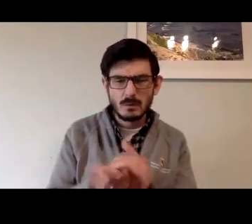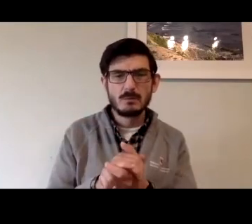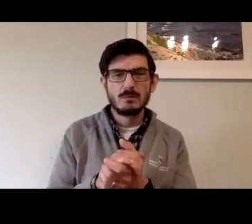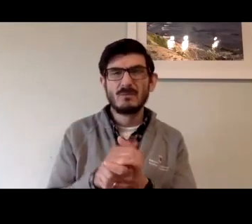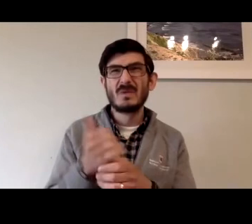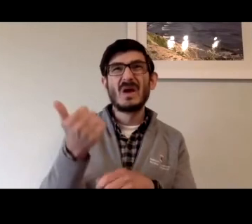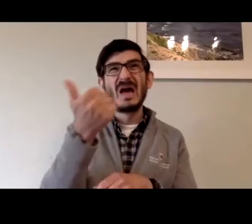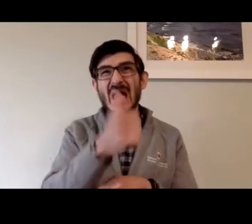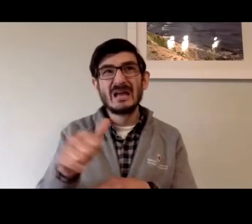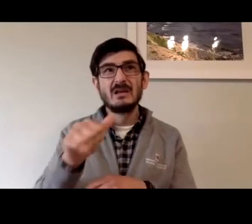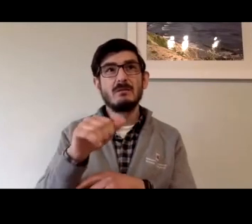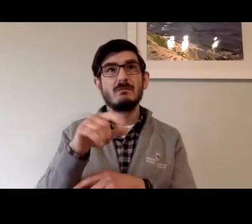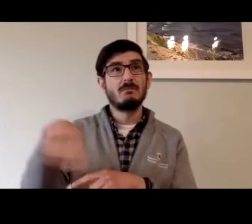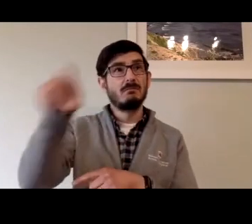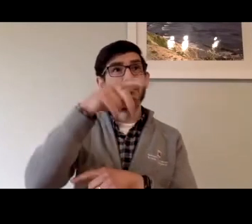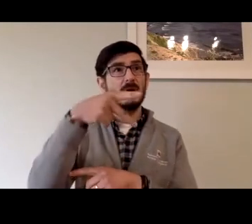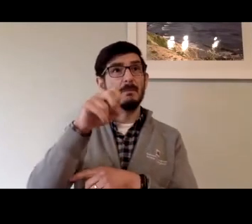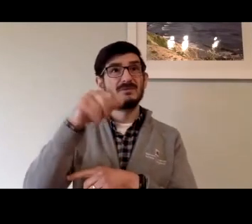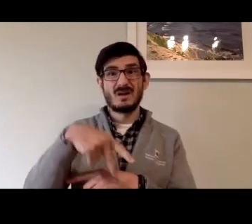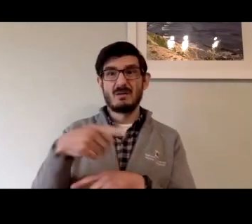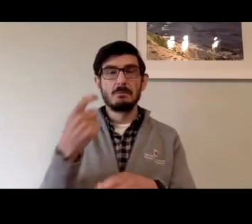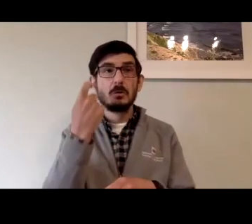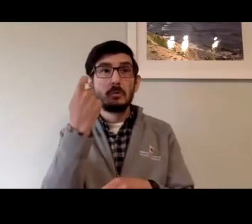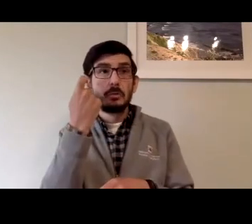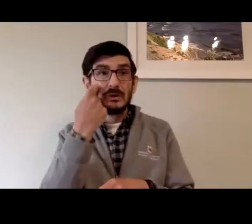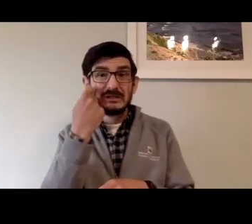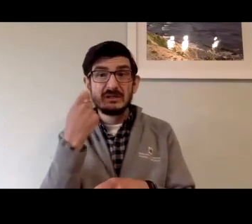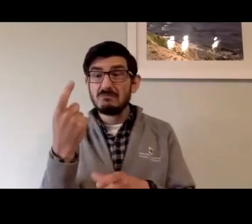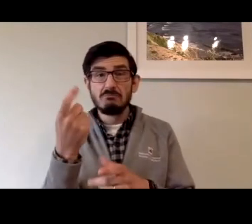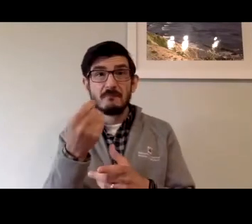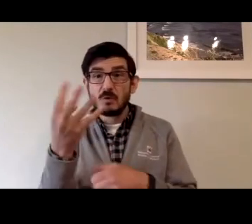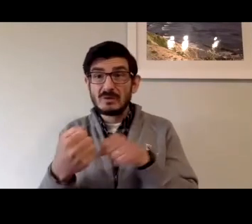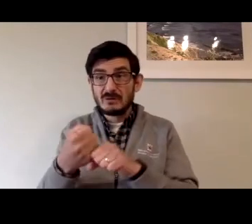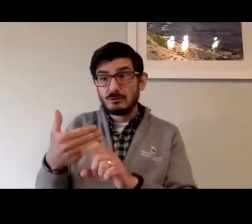indicates that any PSAP